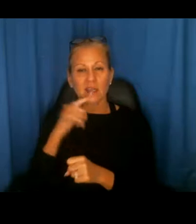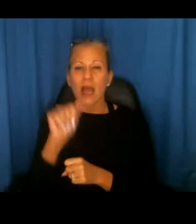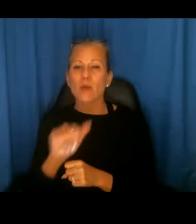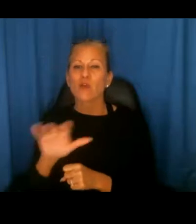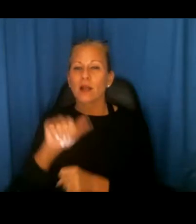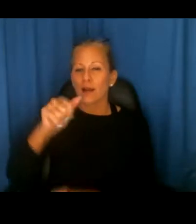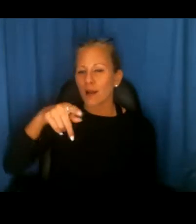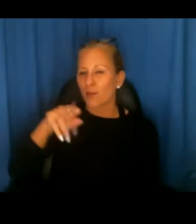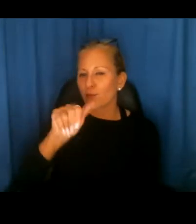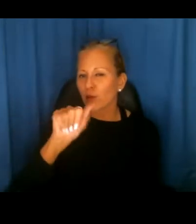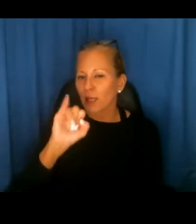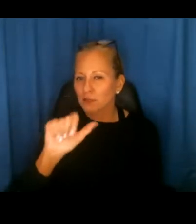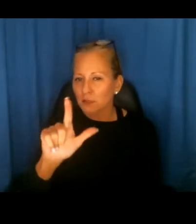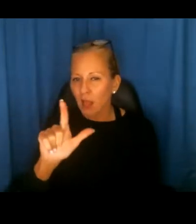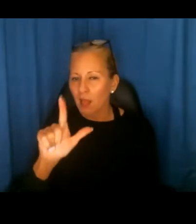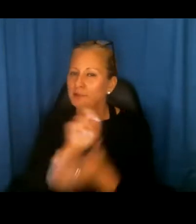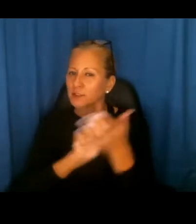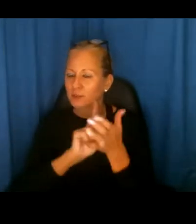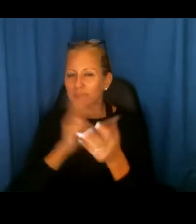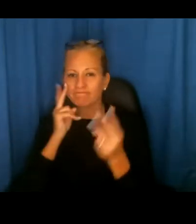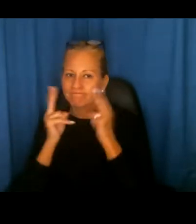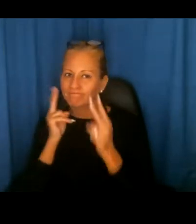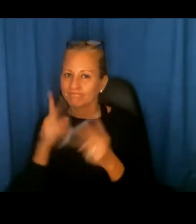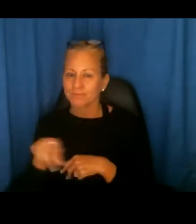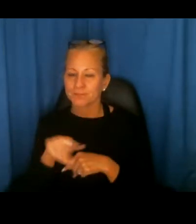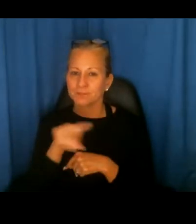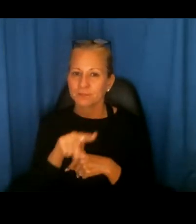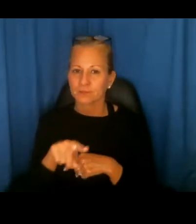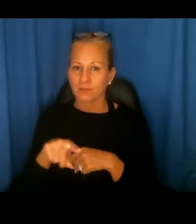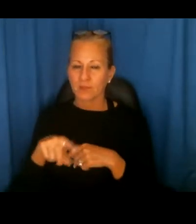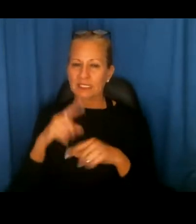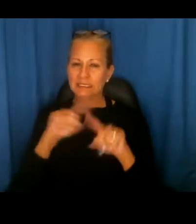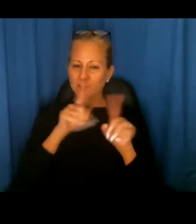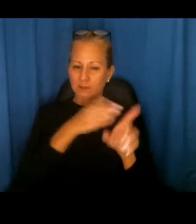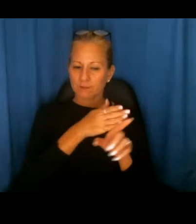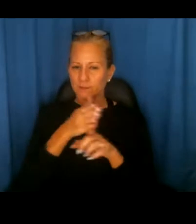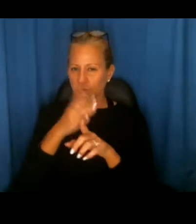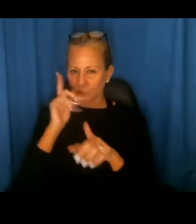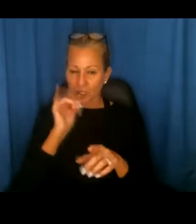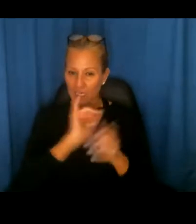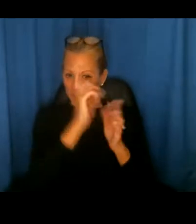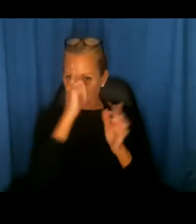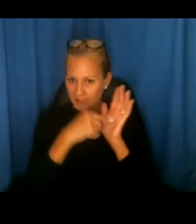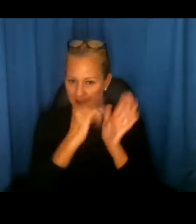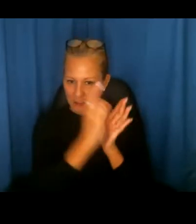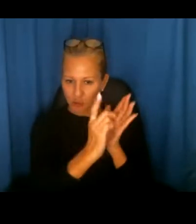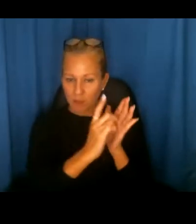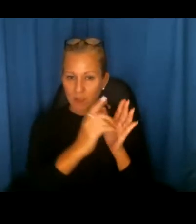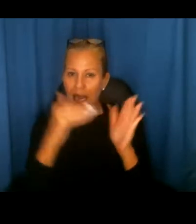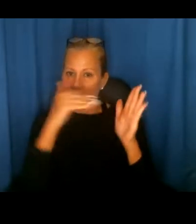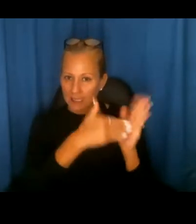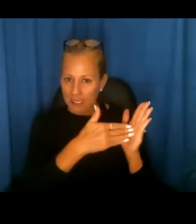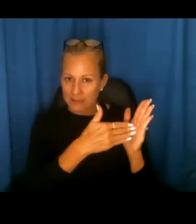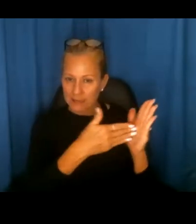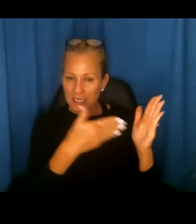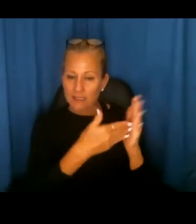And, uh, the reports of this have taken sort of two forms, um, discrimination against persons, uh,